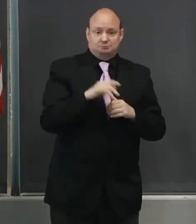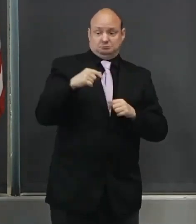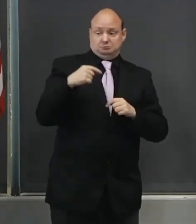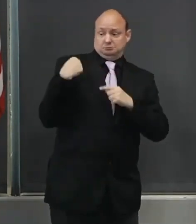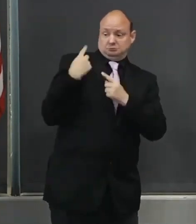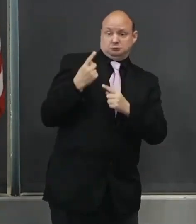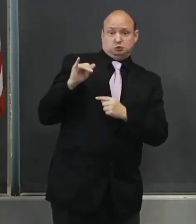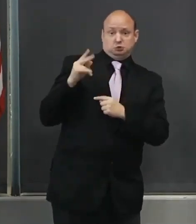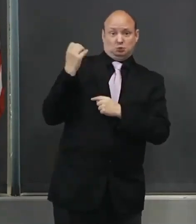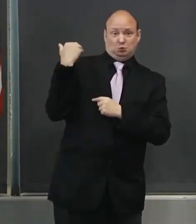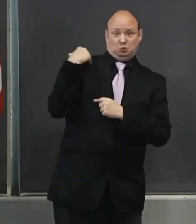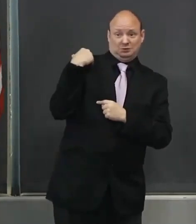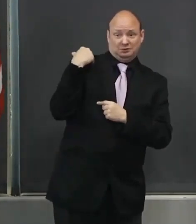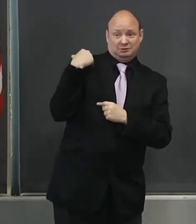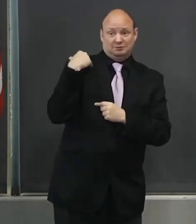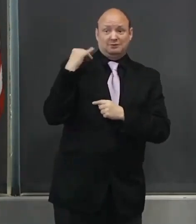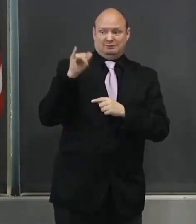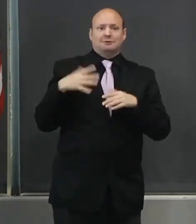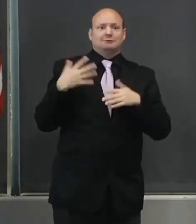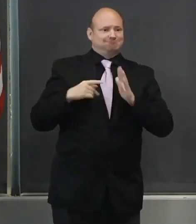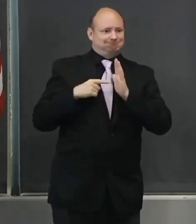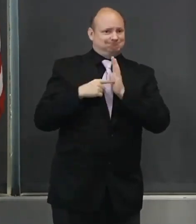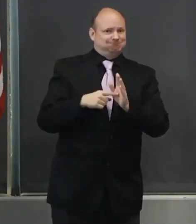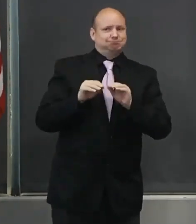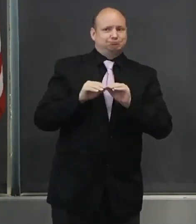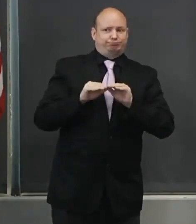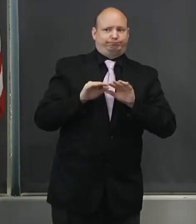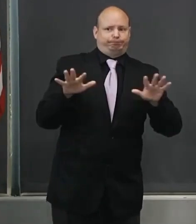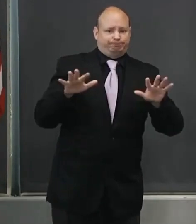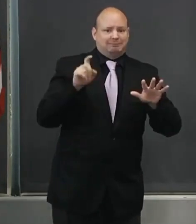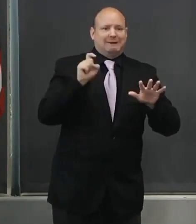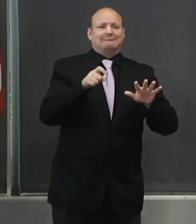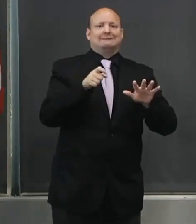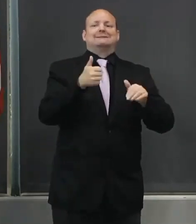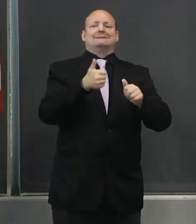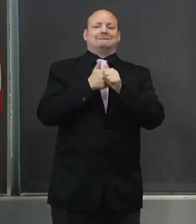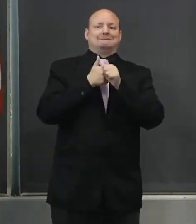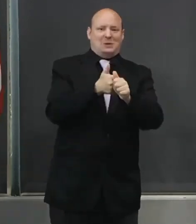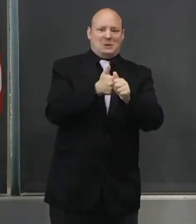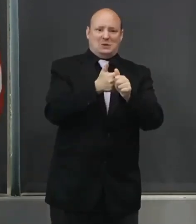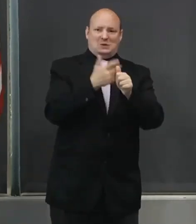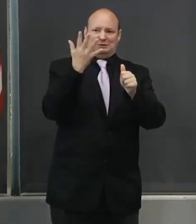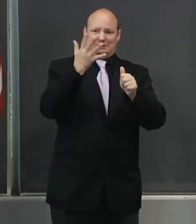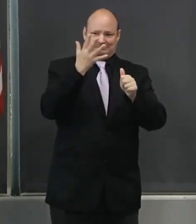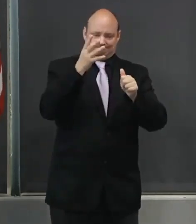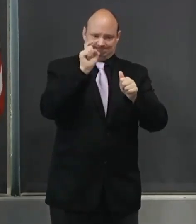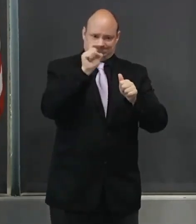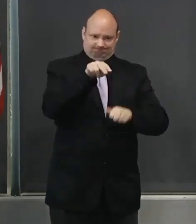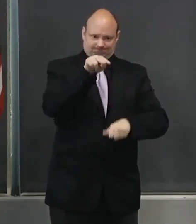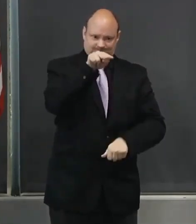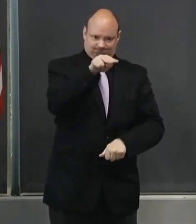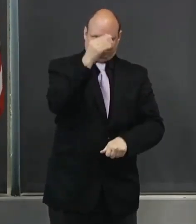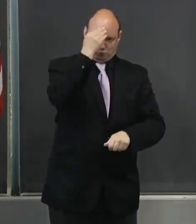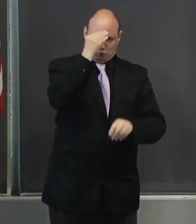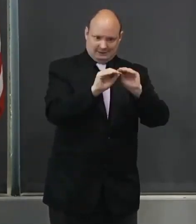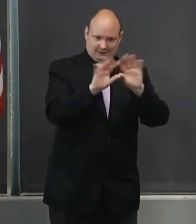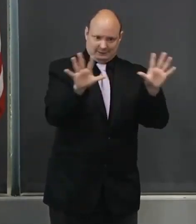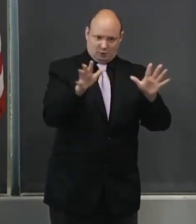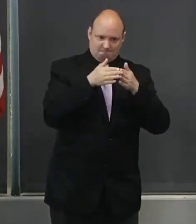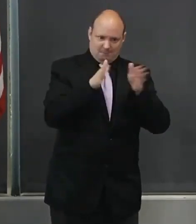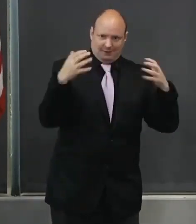we must follow clear public health metrics to know when and where it is safe for schools to